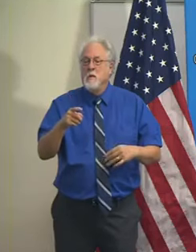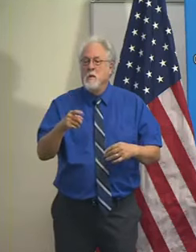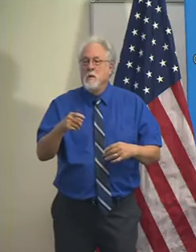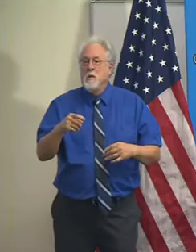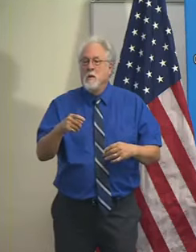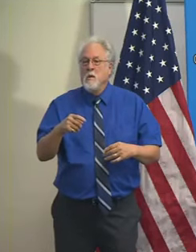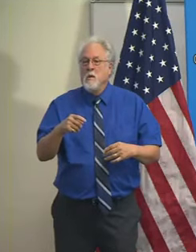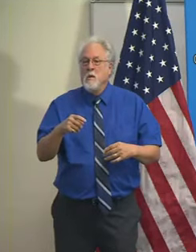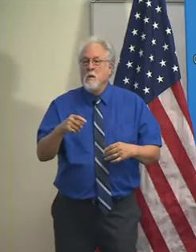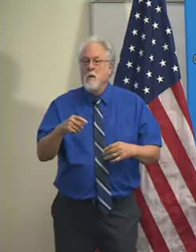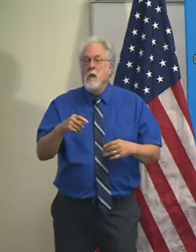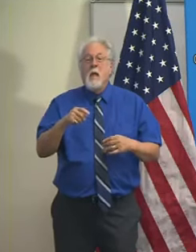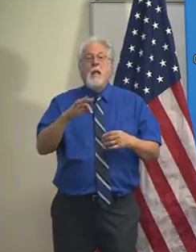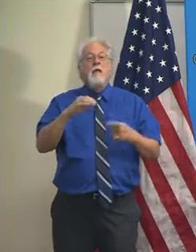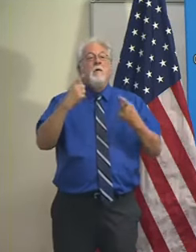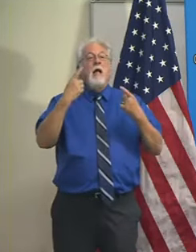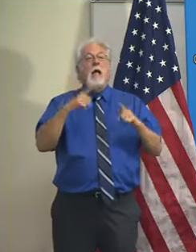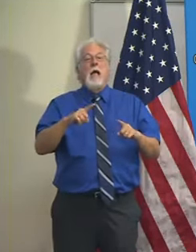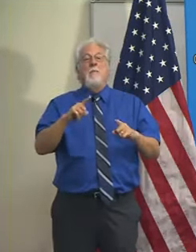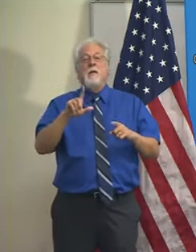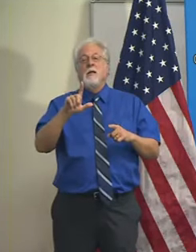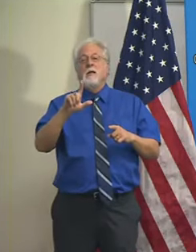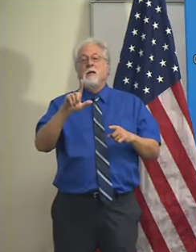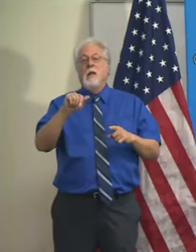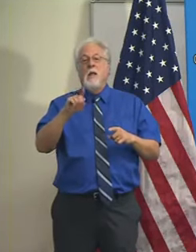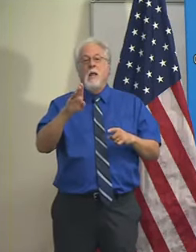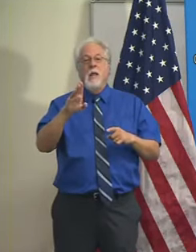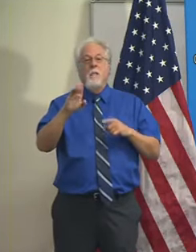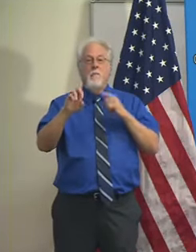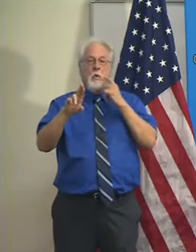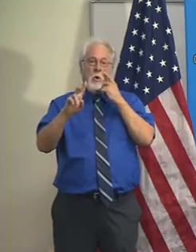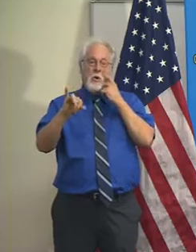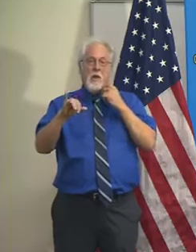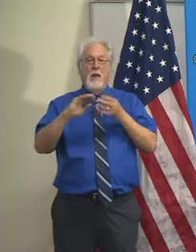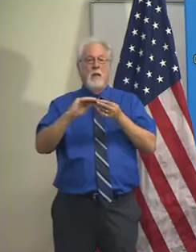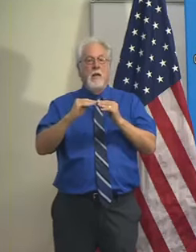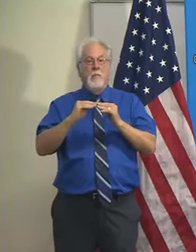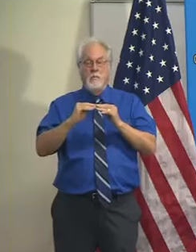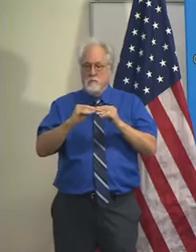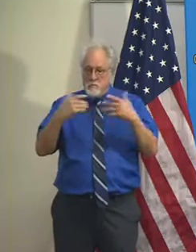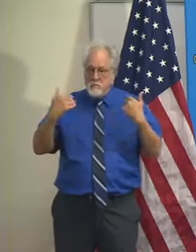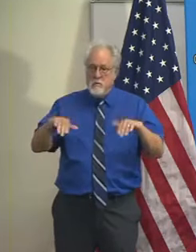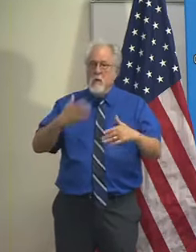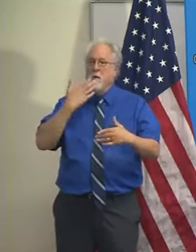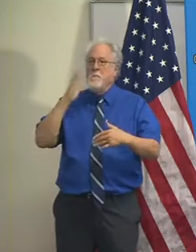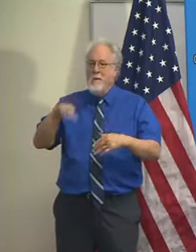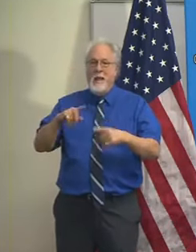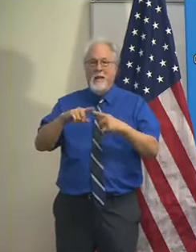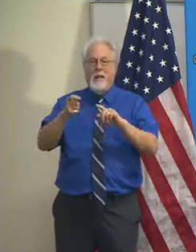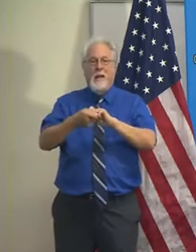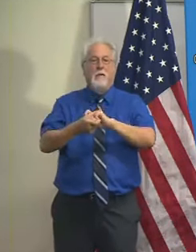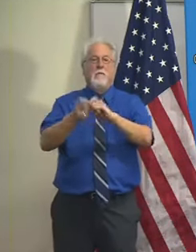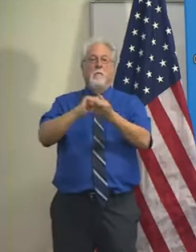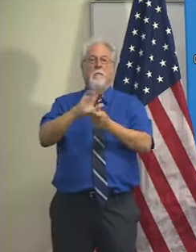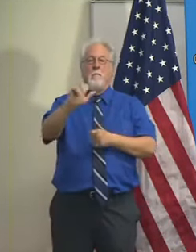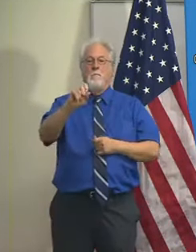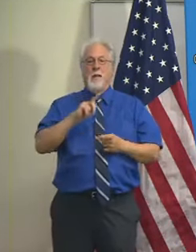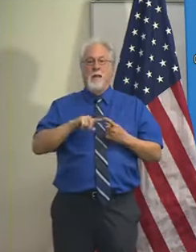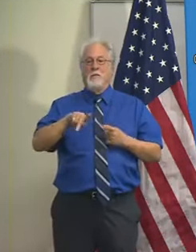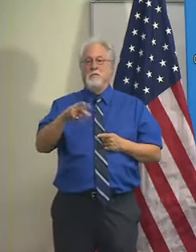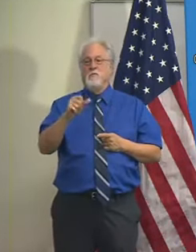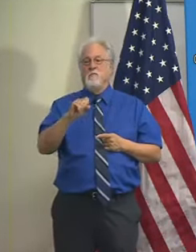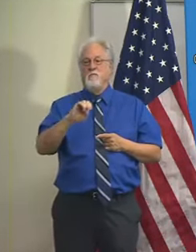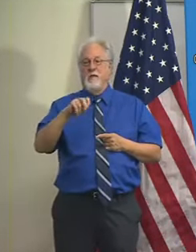where those Labor Day numbers come in, I guess this time next week, and they're so bad that you came to monitor the fact that they've been doing prior to the